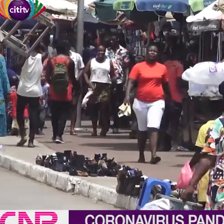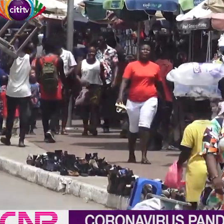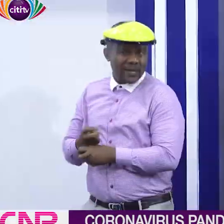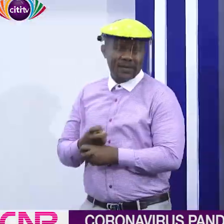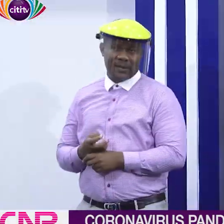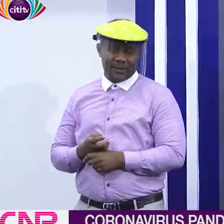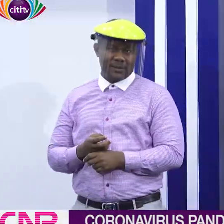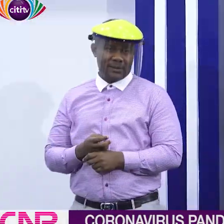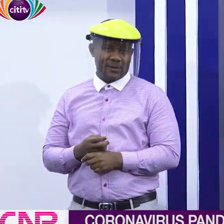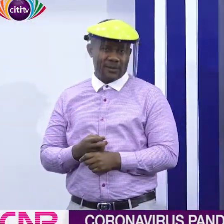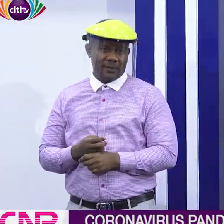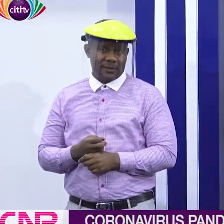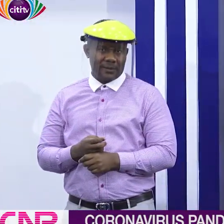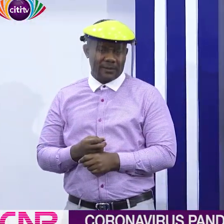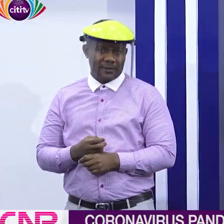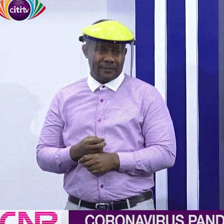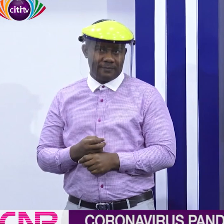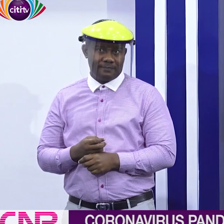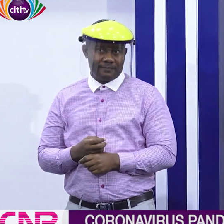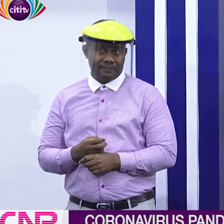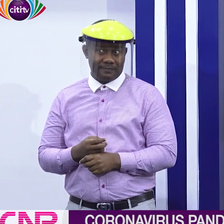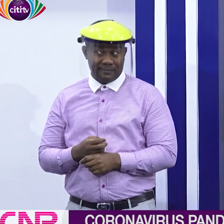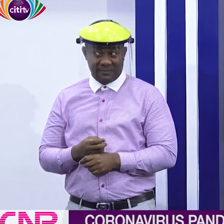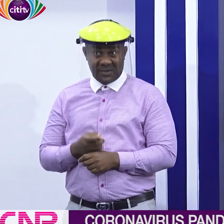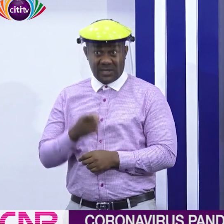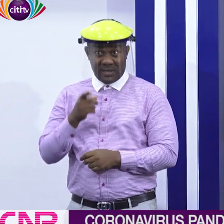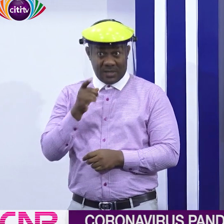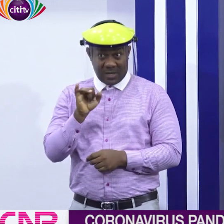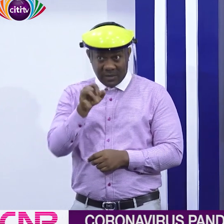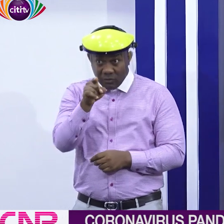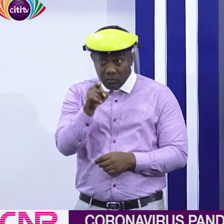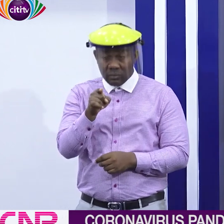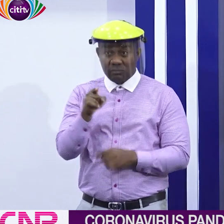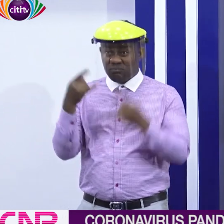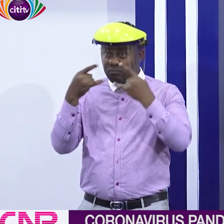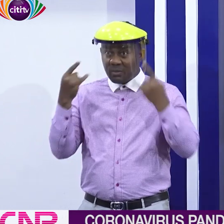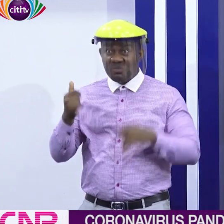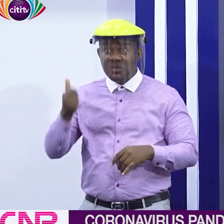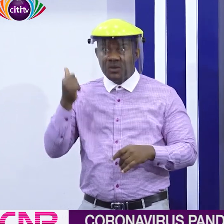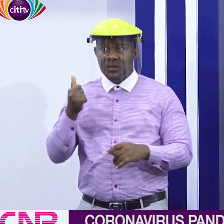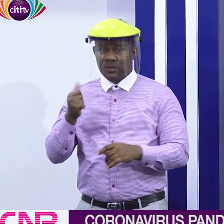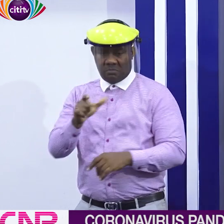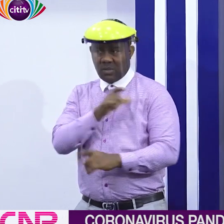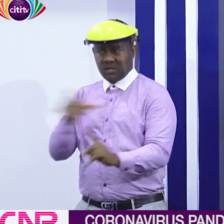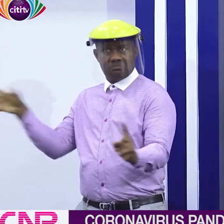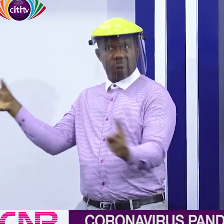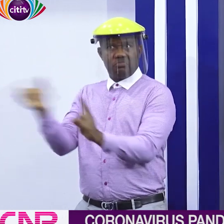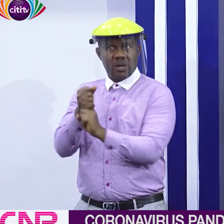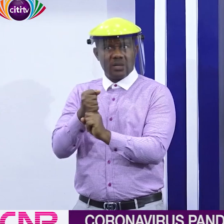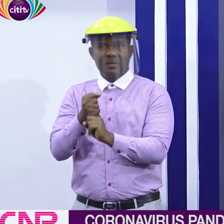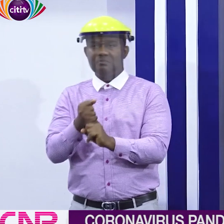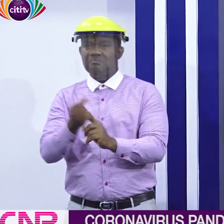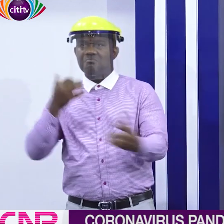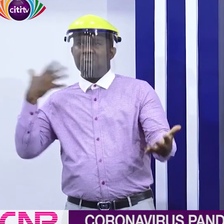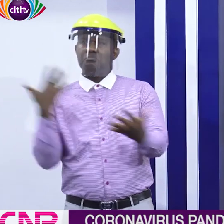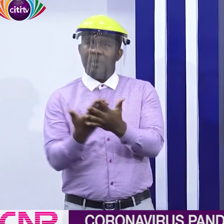recalcitrant. And if we are jailed for three months for not wearing a mask in public, probably we